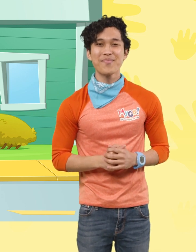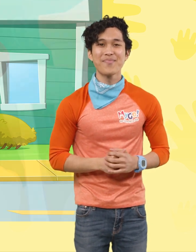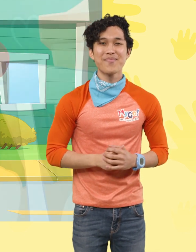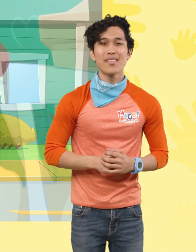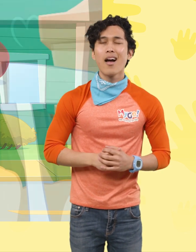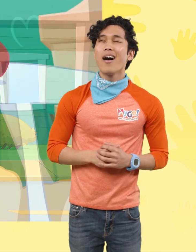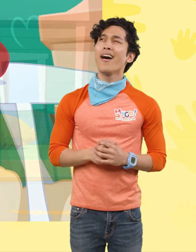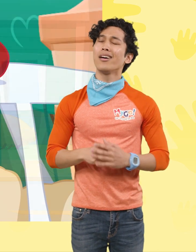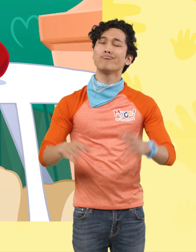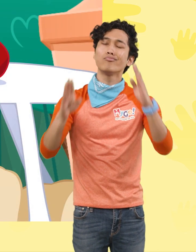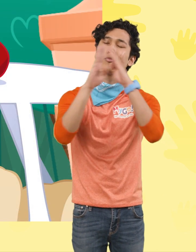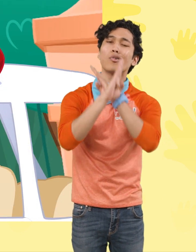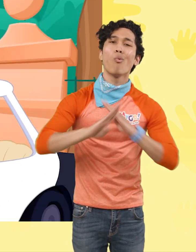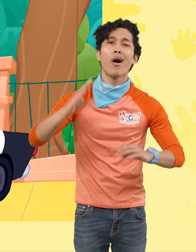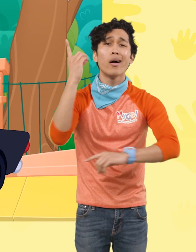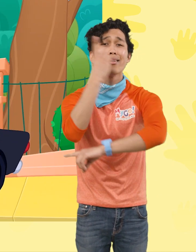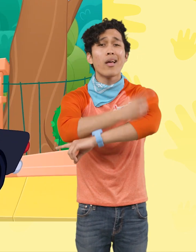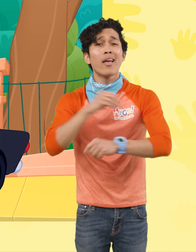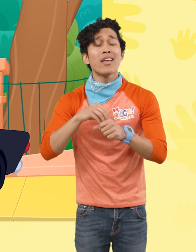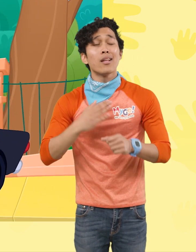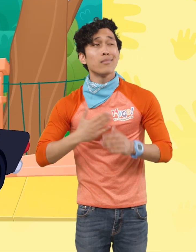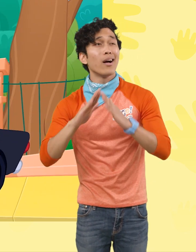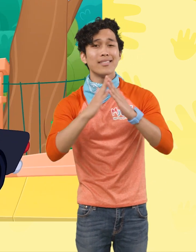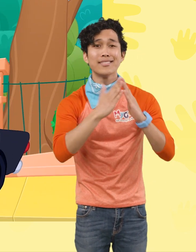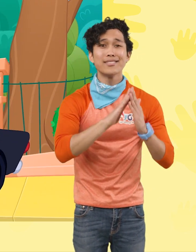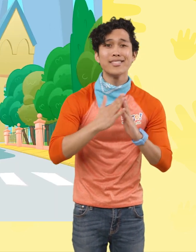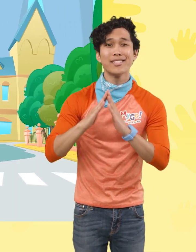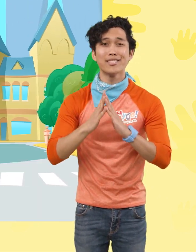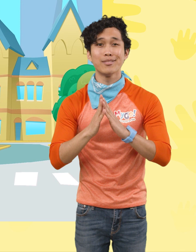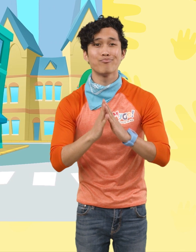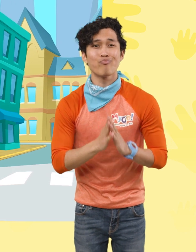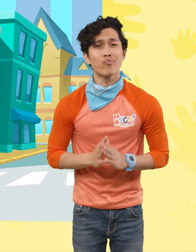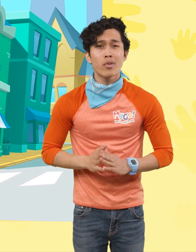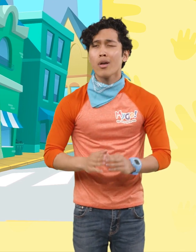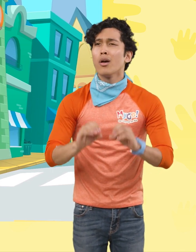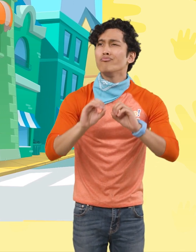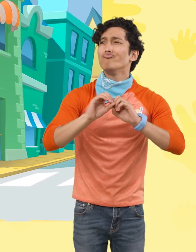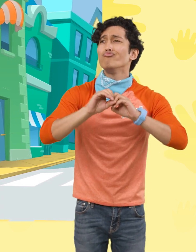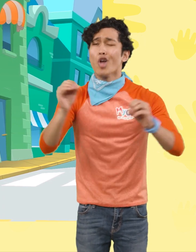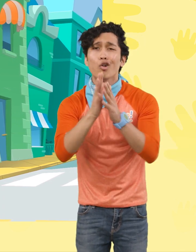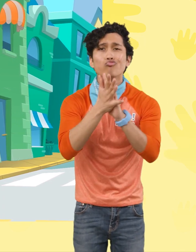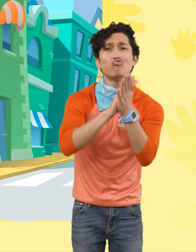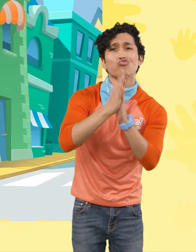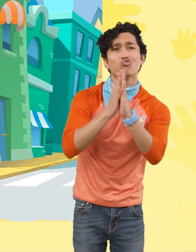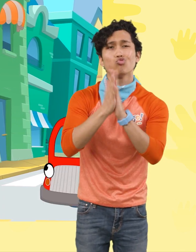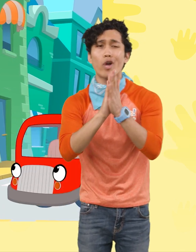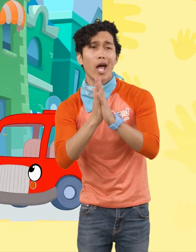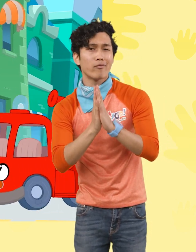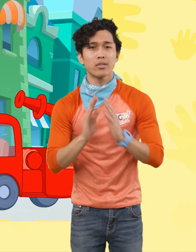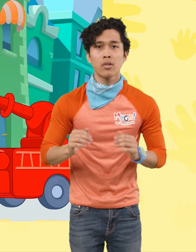Ah, a quiet day in my city No traffic violations anywhere Huh?